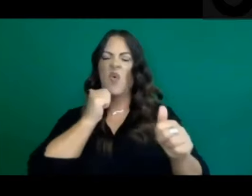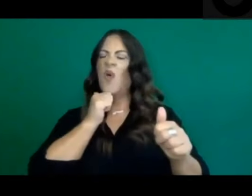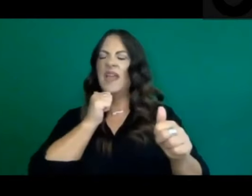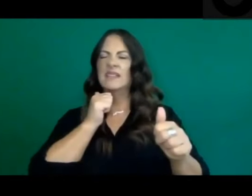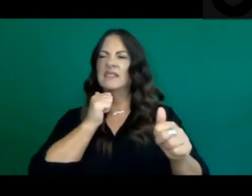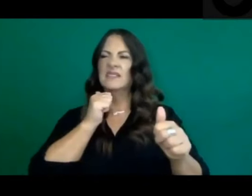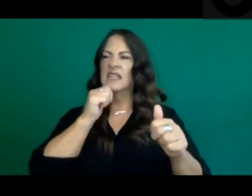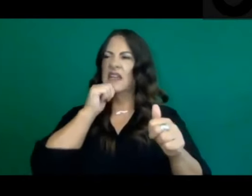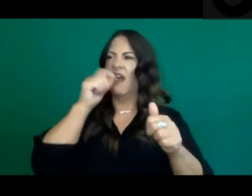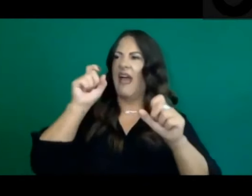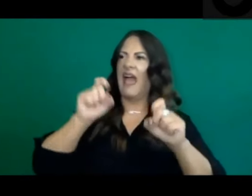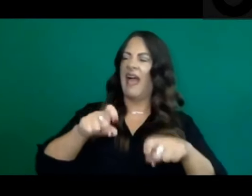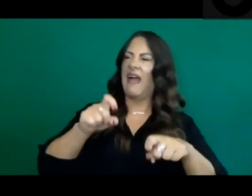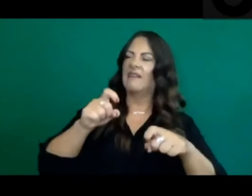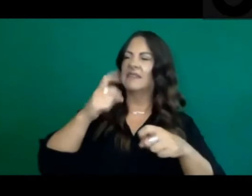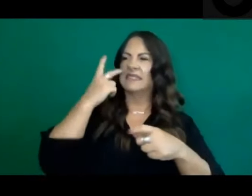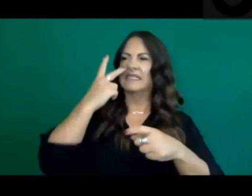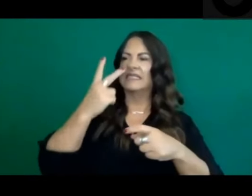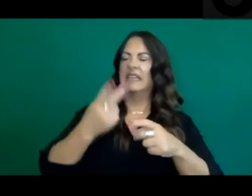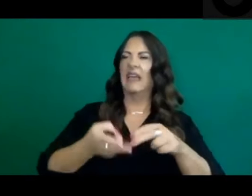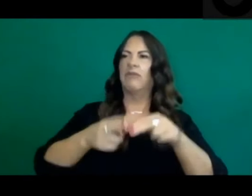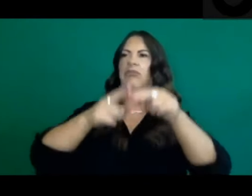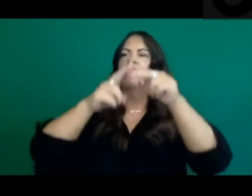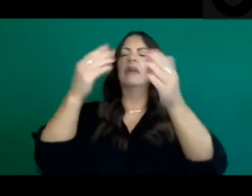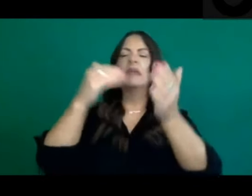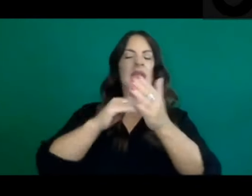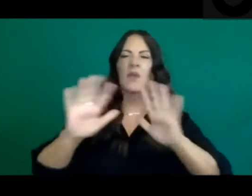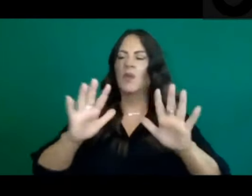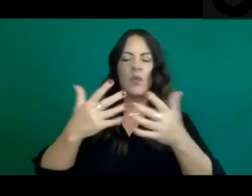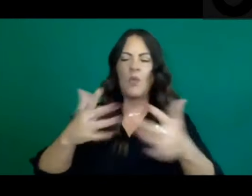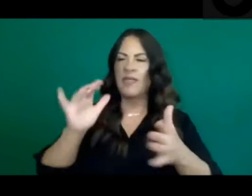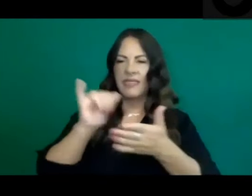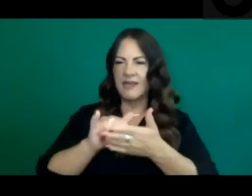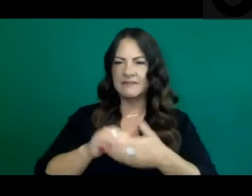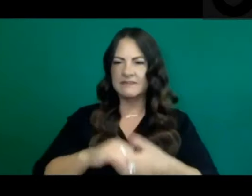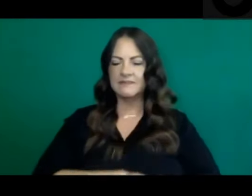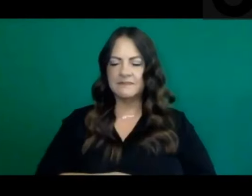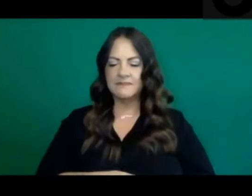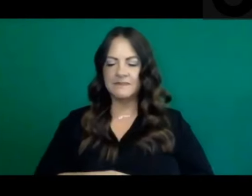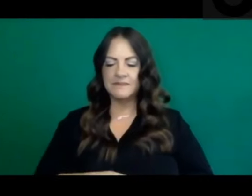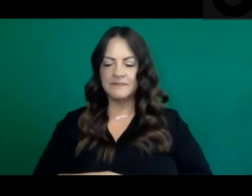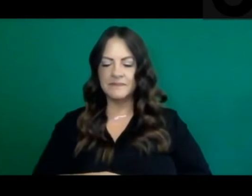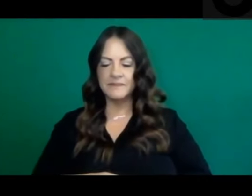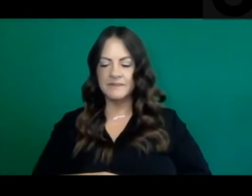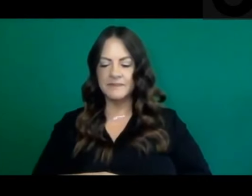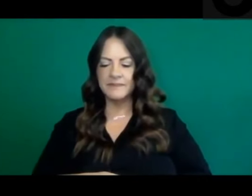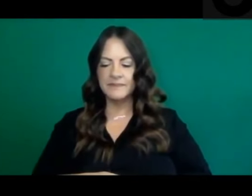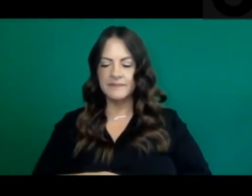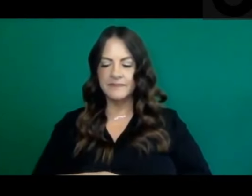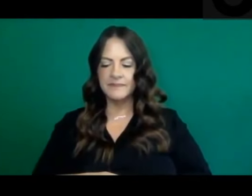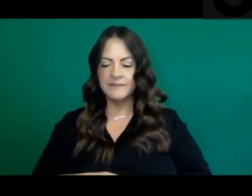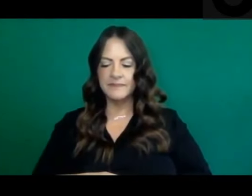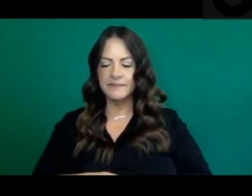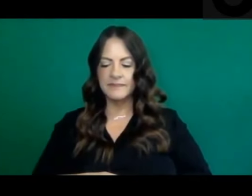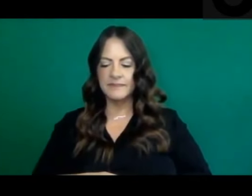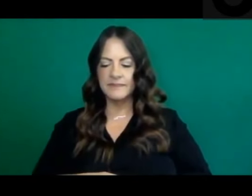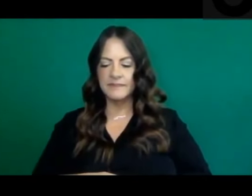surges that we have seen over the past many weeks. Final question. Hi, Laura. matters?